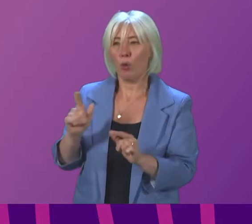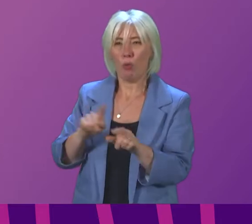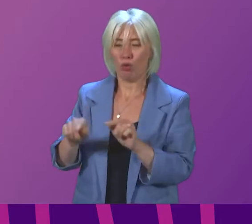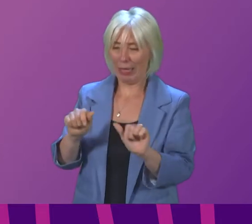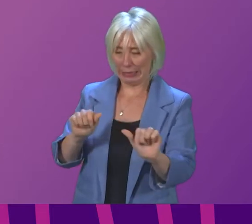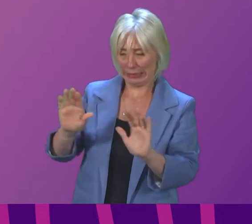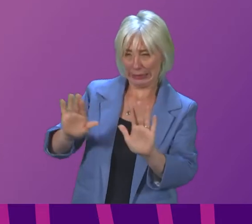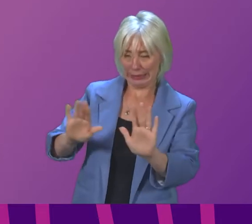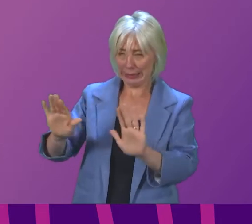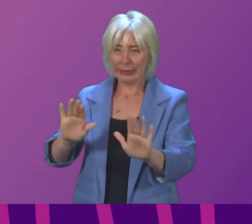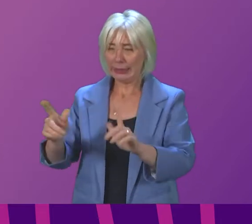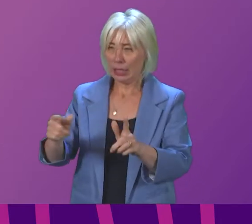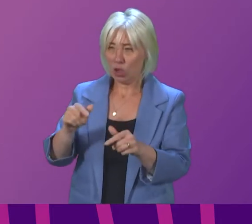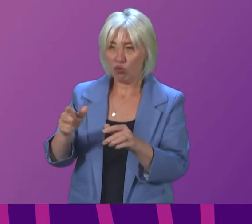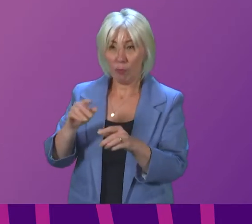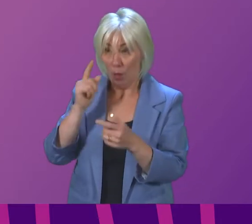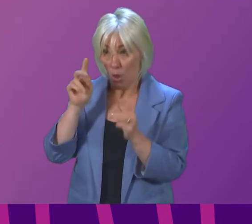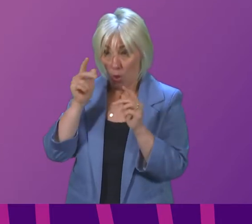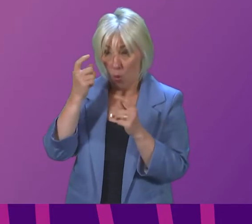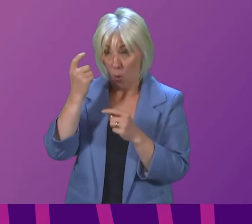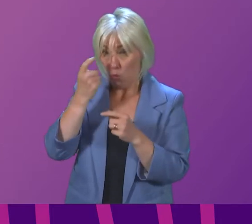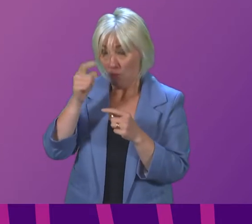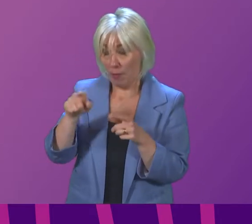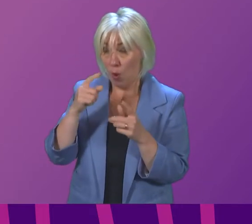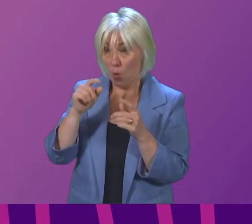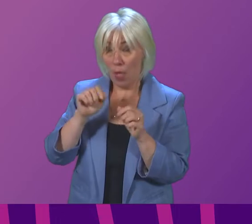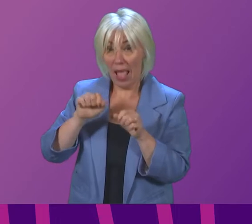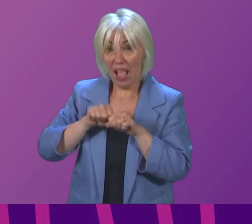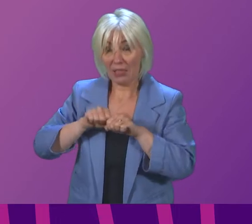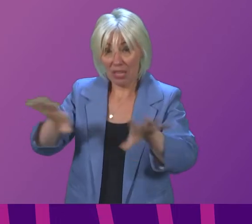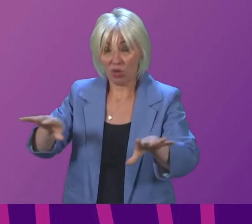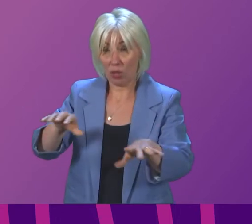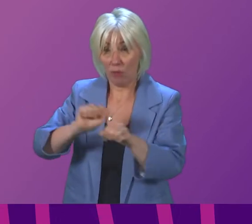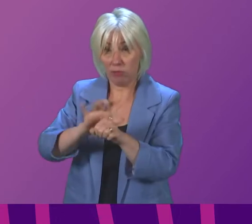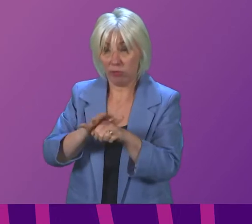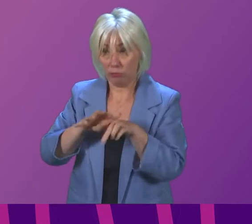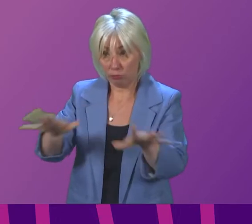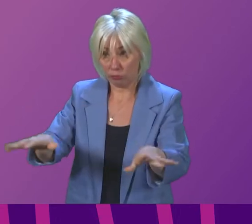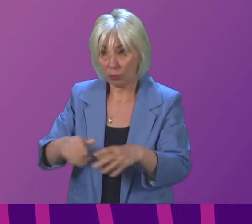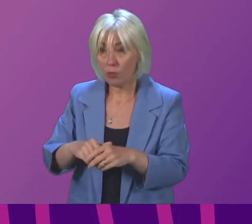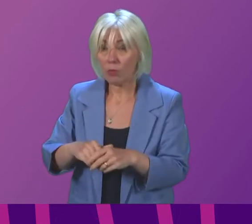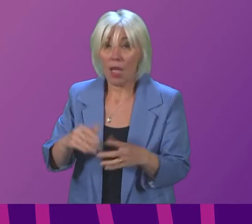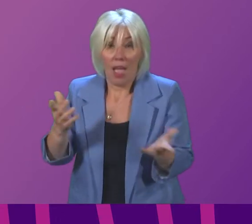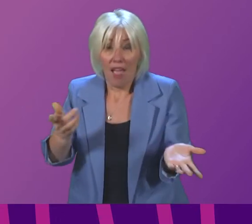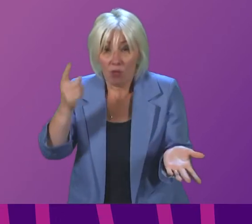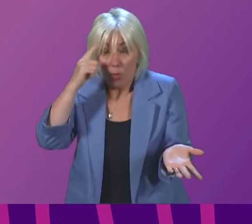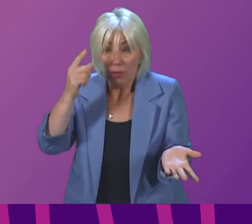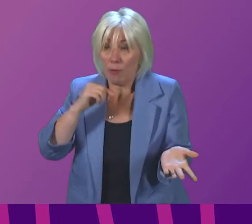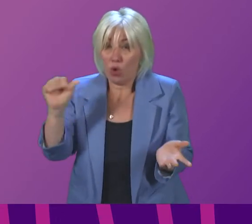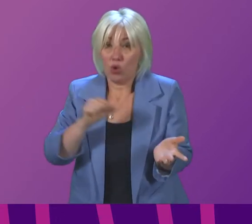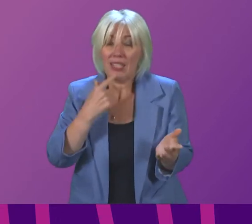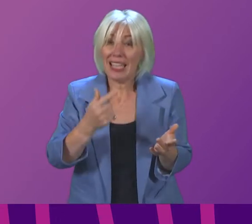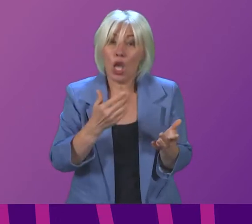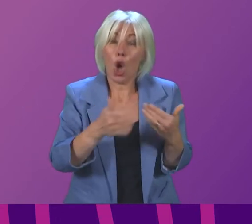having an impact on transmission if the member wants to say to me that we should close nightclubs then she should perhaps